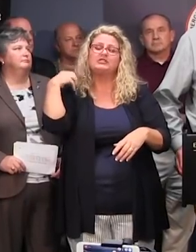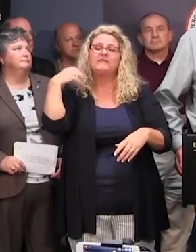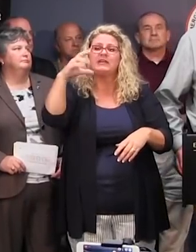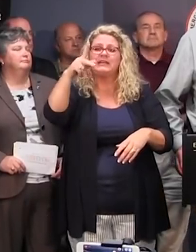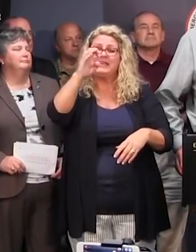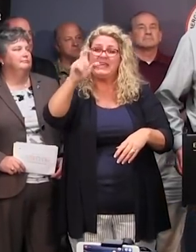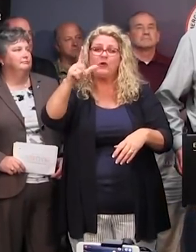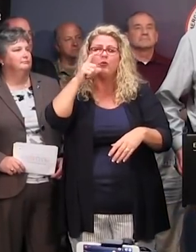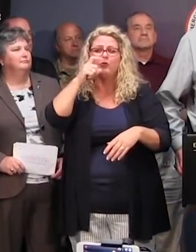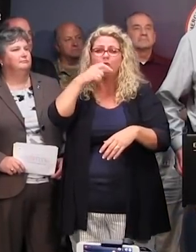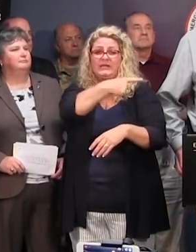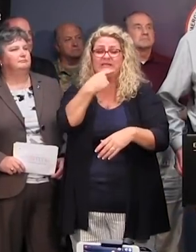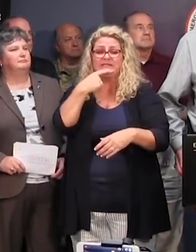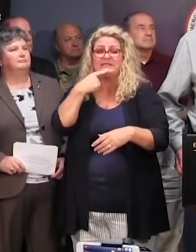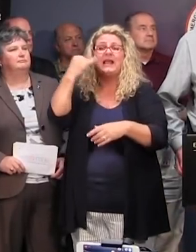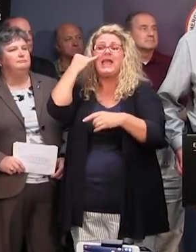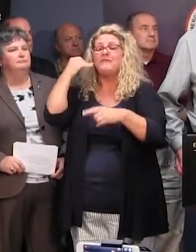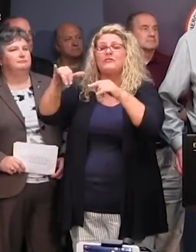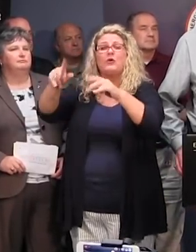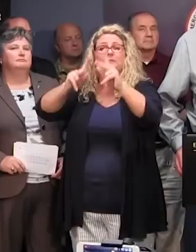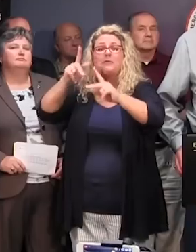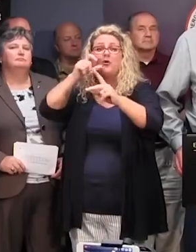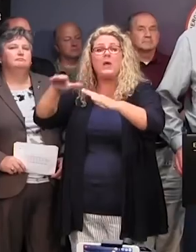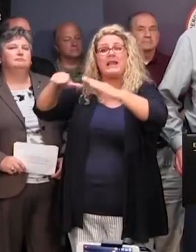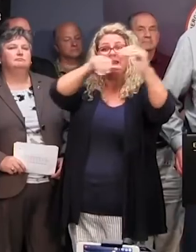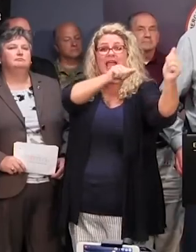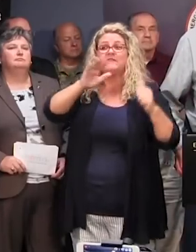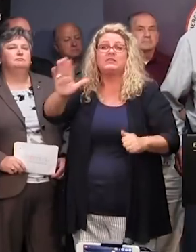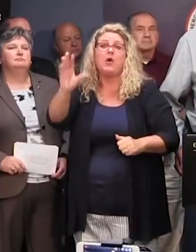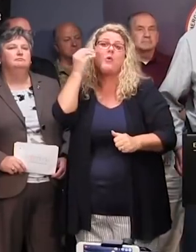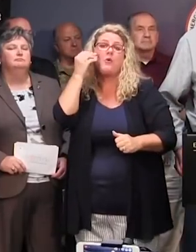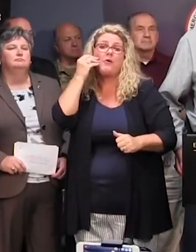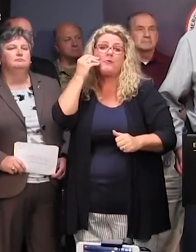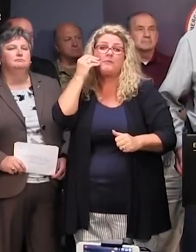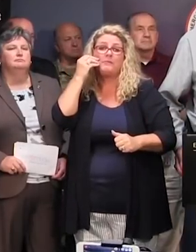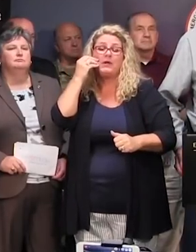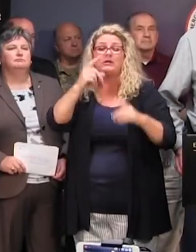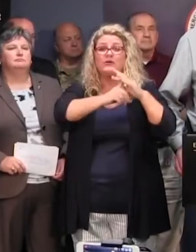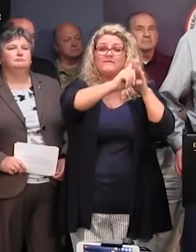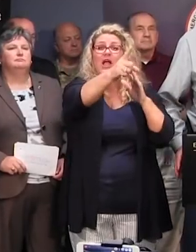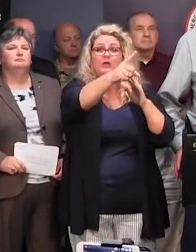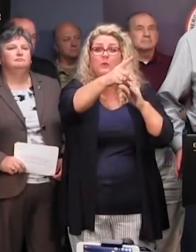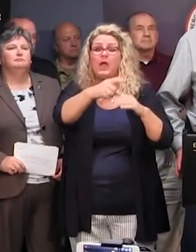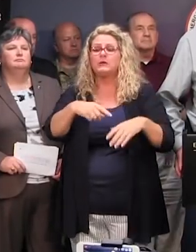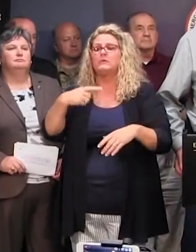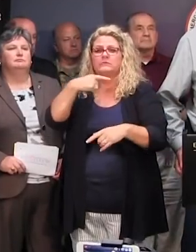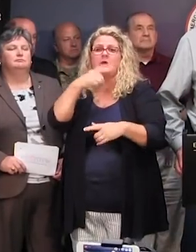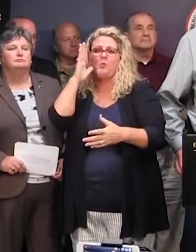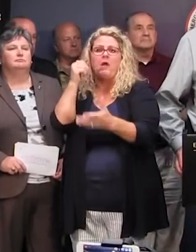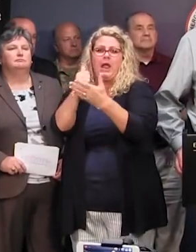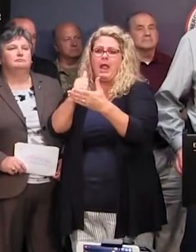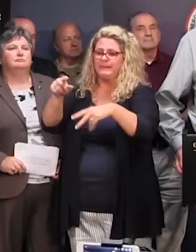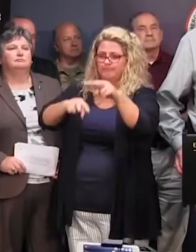that are in those flooded areas where they may leave their homes and will be there to provide security for their homes. For our boaters, I would